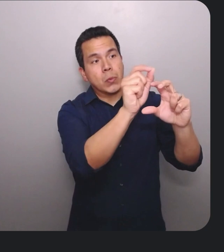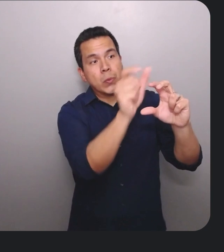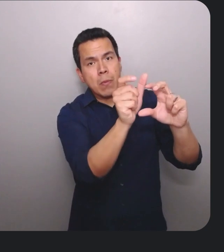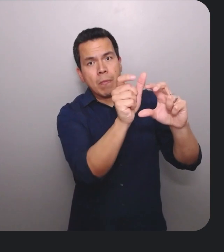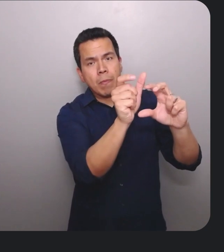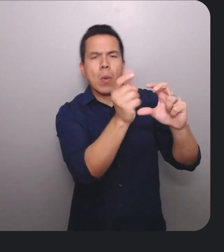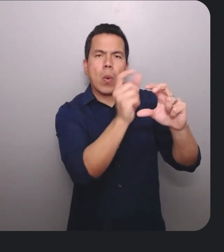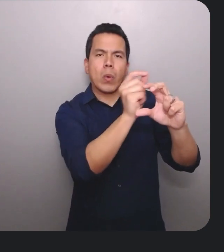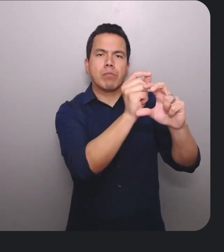point.